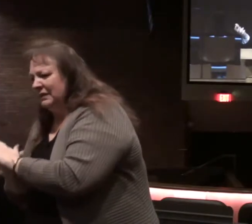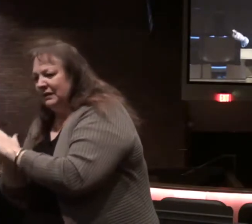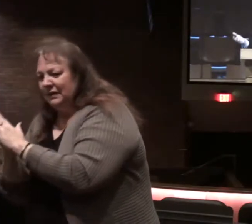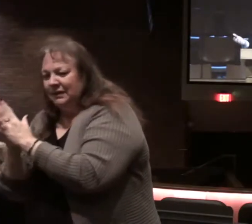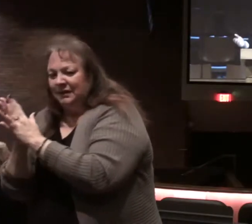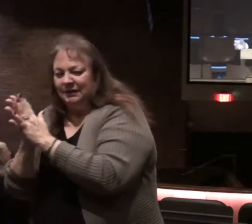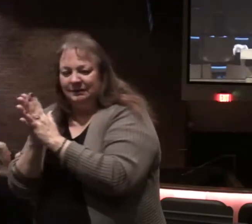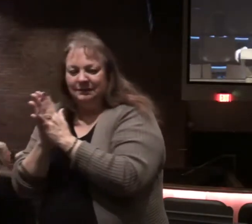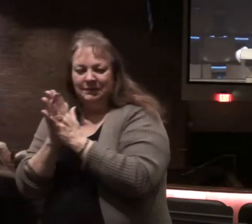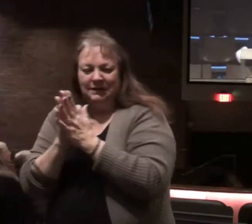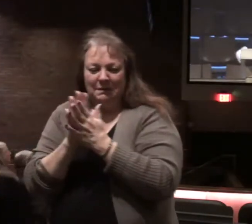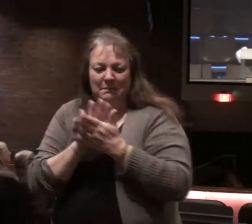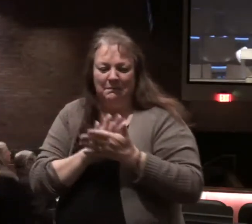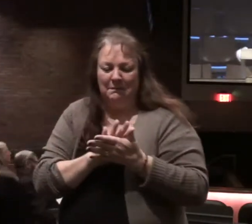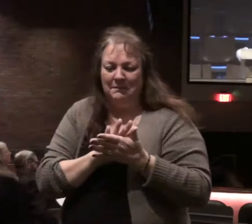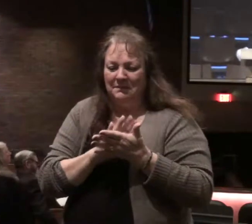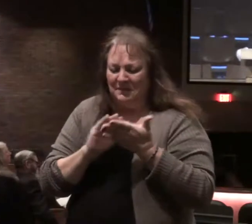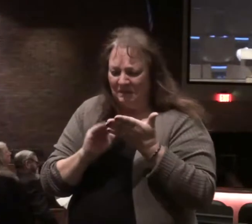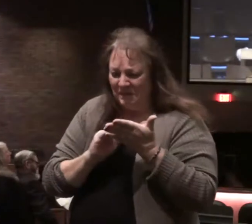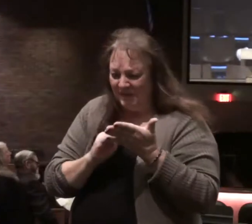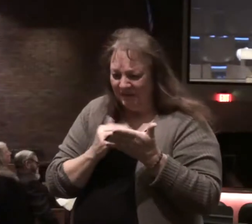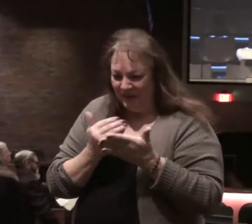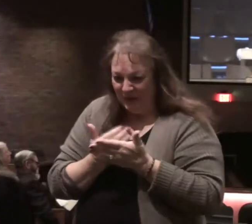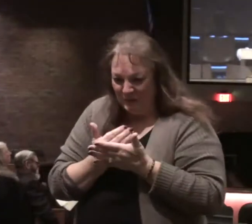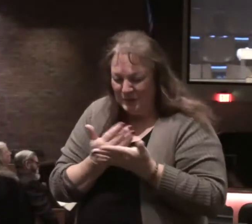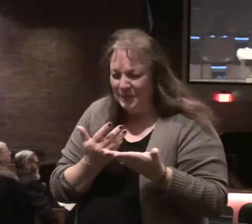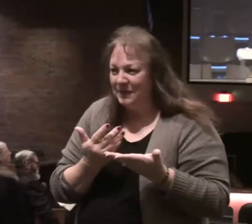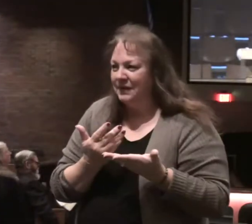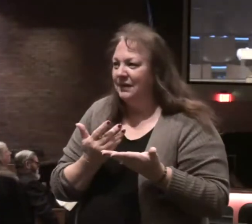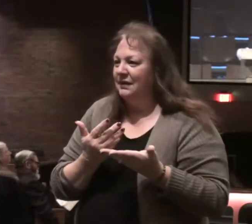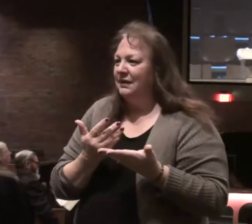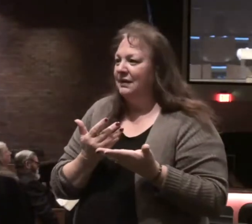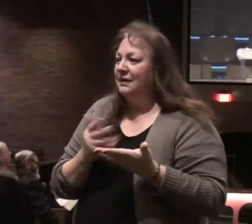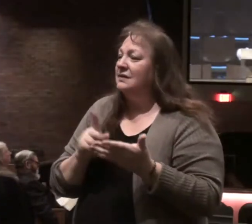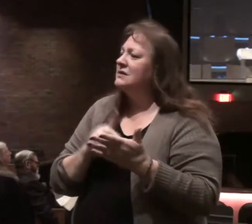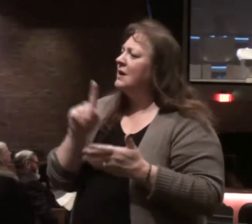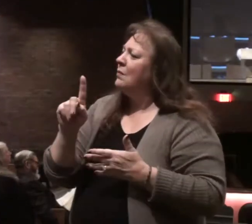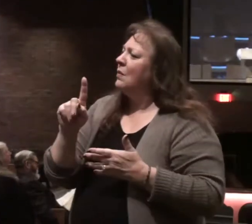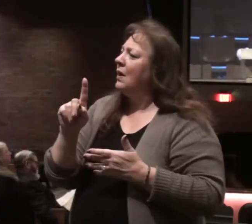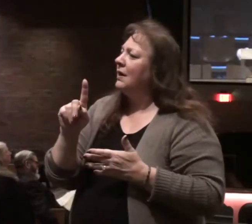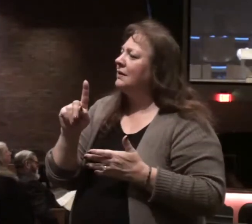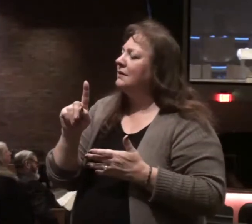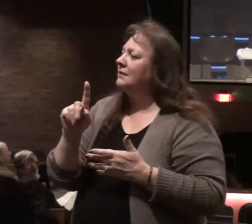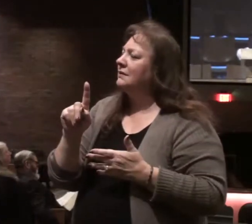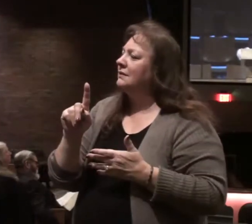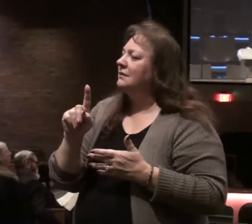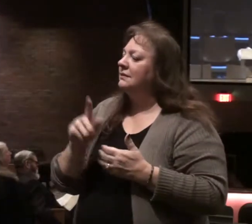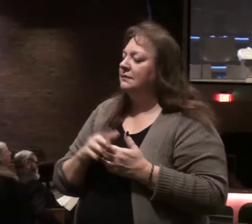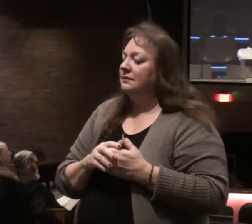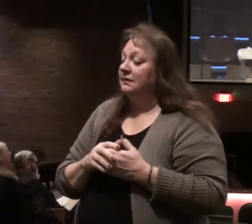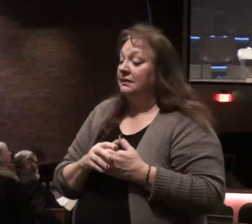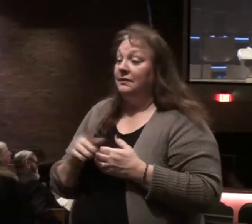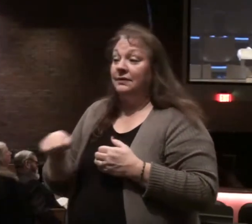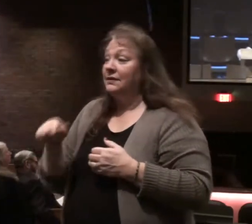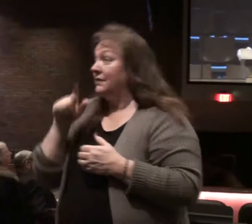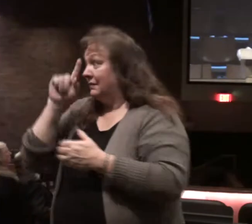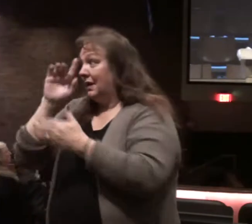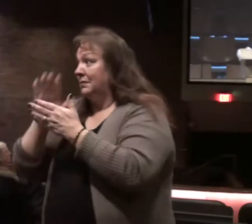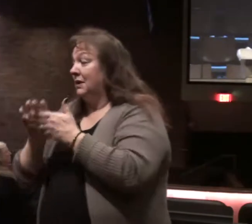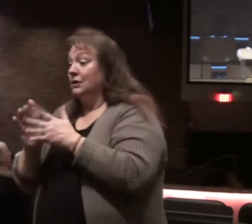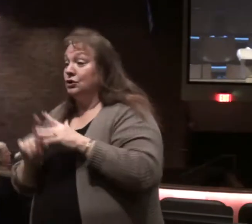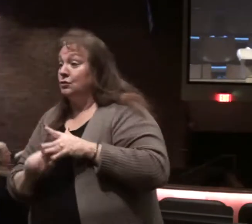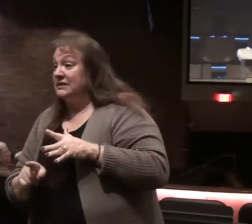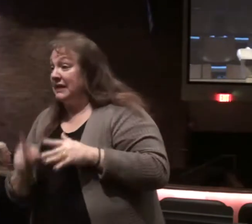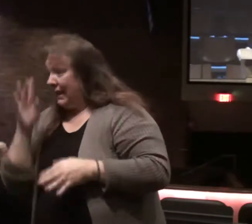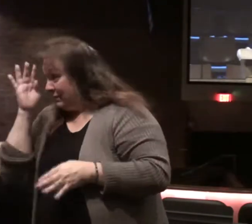through our Savior to be forgiven made new and the message of Psalm 1 for the unbeliever is if there's any way of